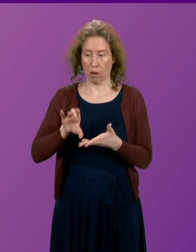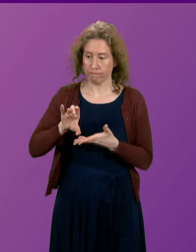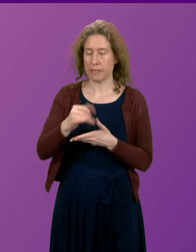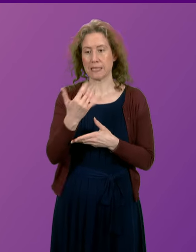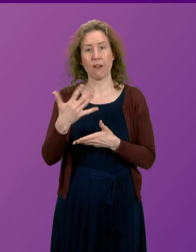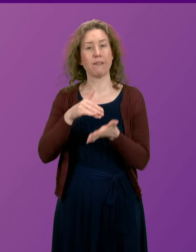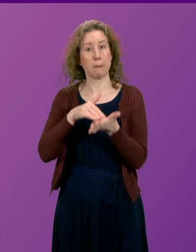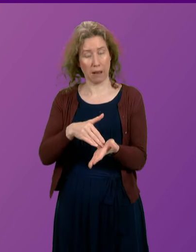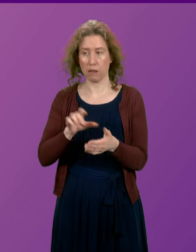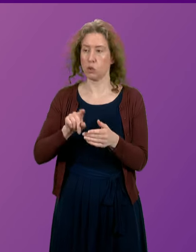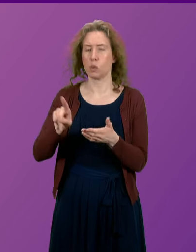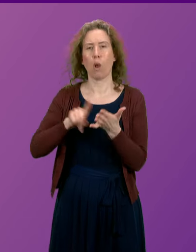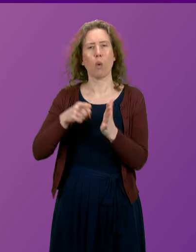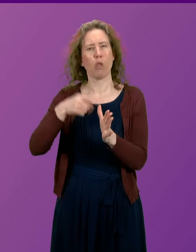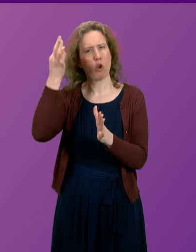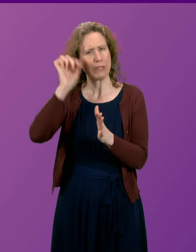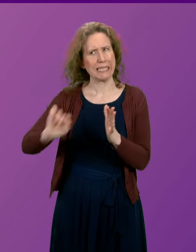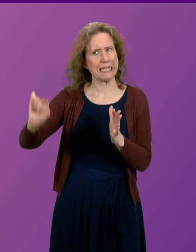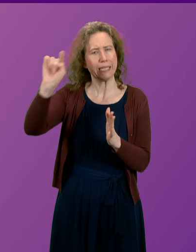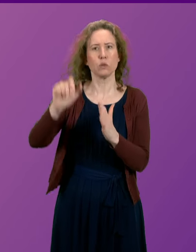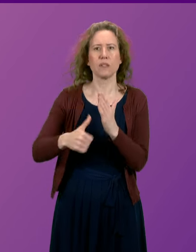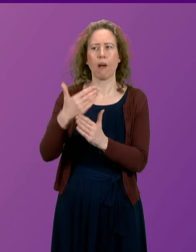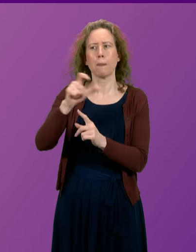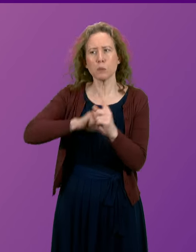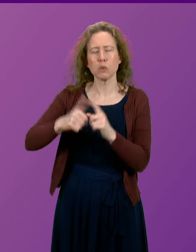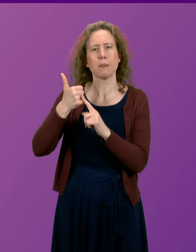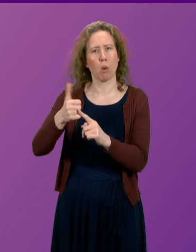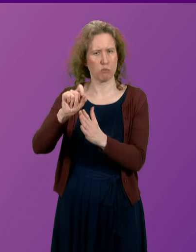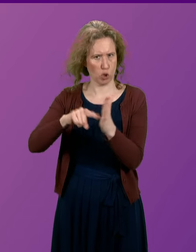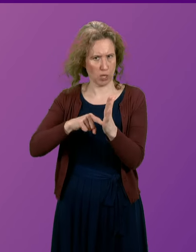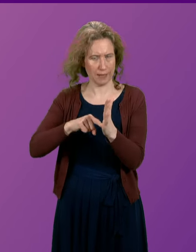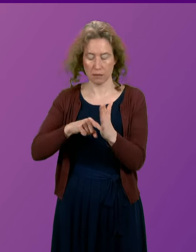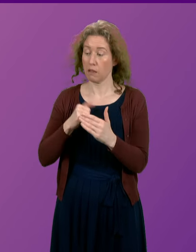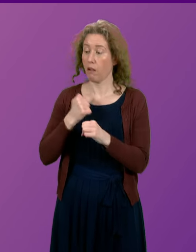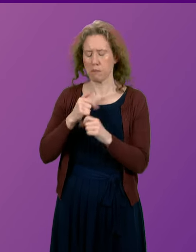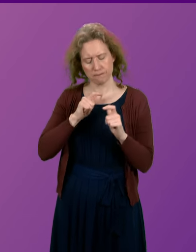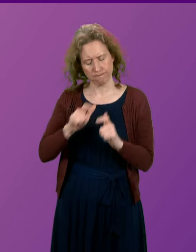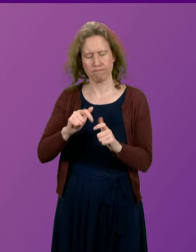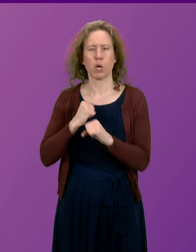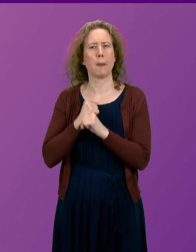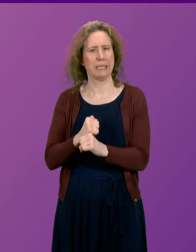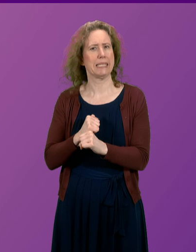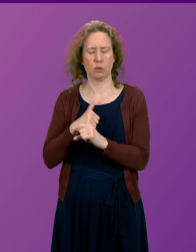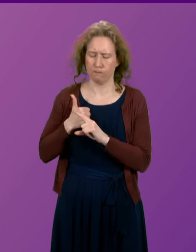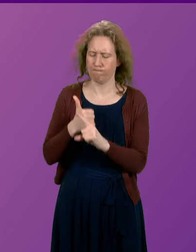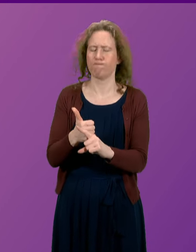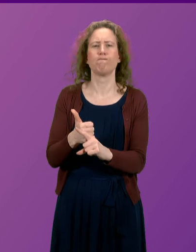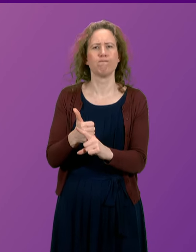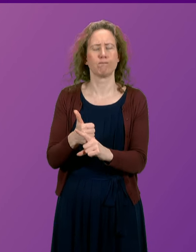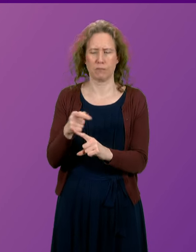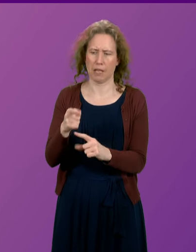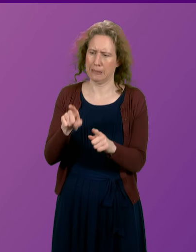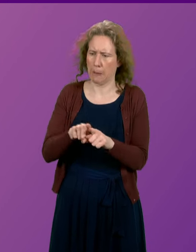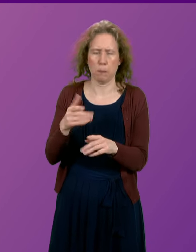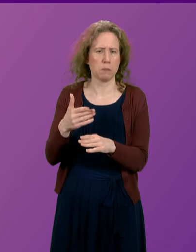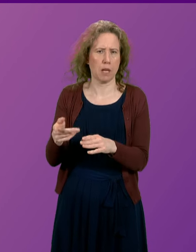million to local authorities to develop community support projects and the Government remains committed to doing the work and supporting the work that Mr MacGregor